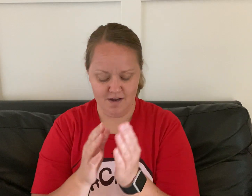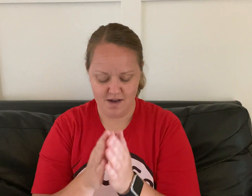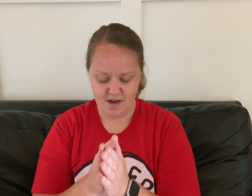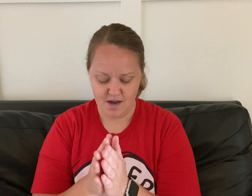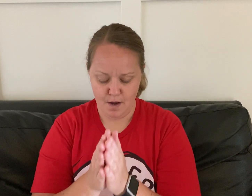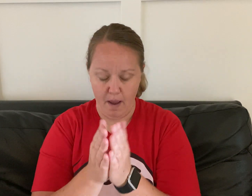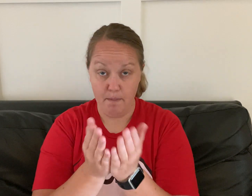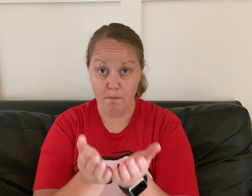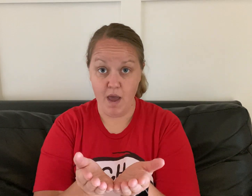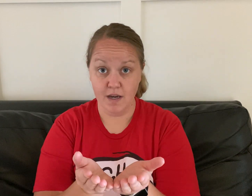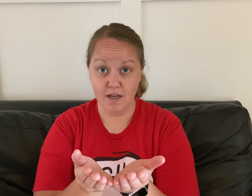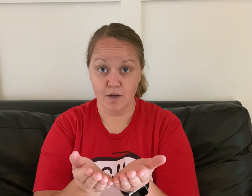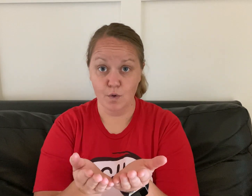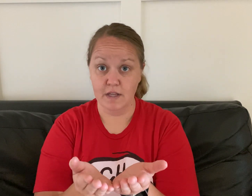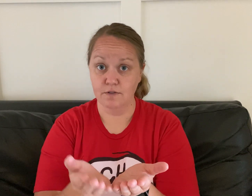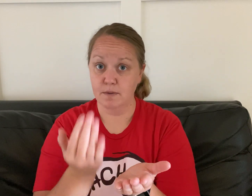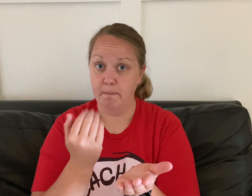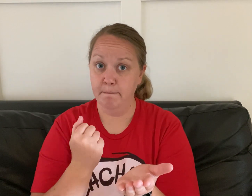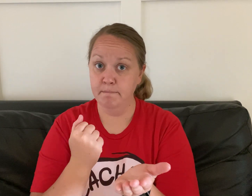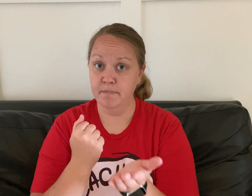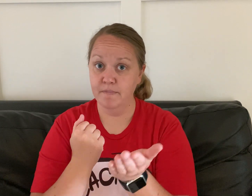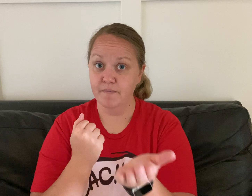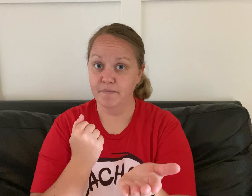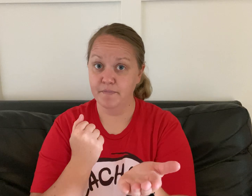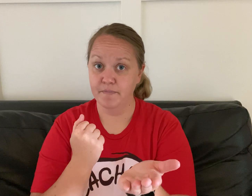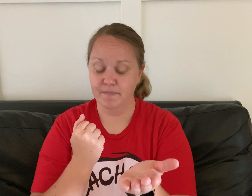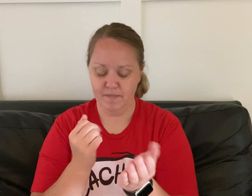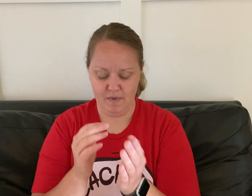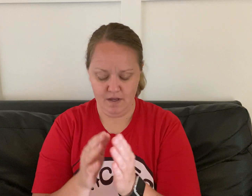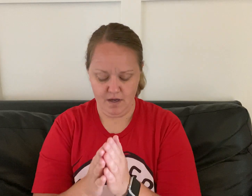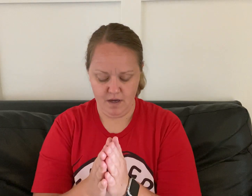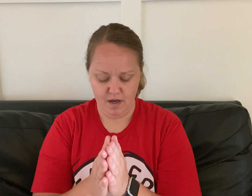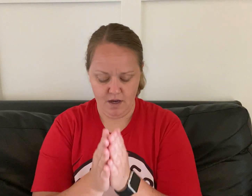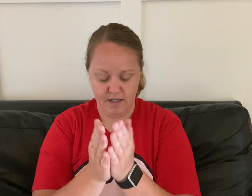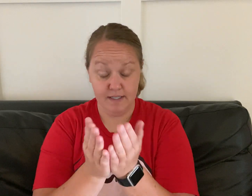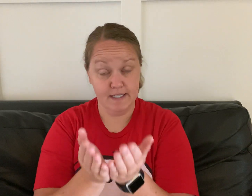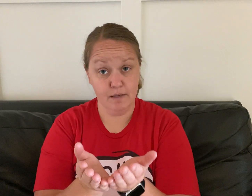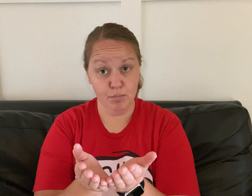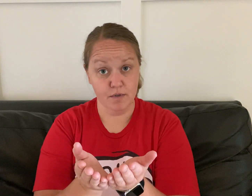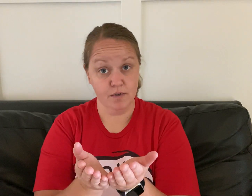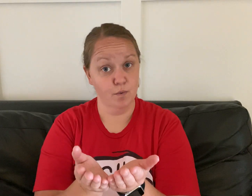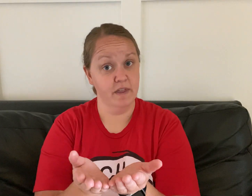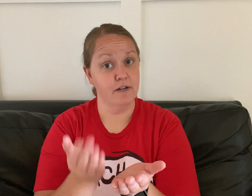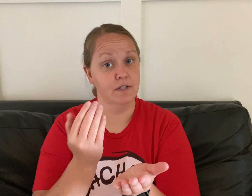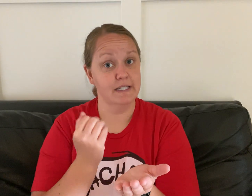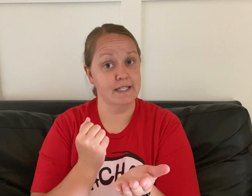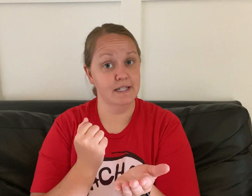many without m, deeper without d,